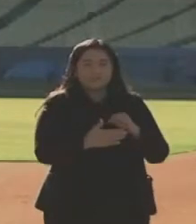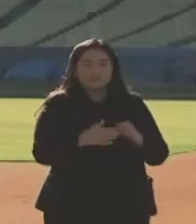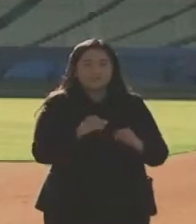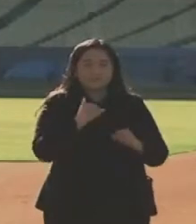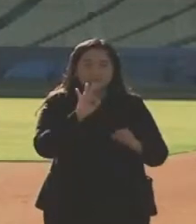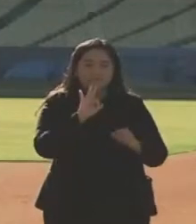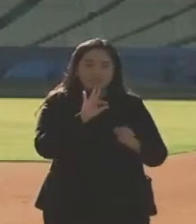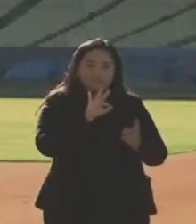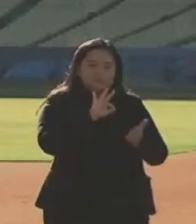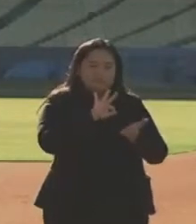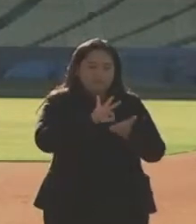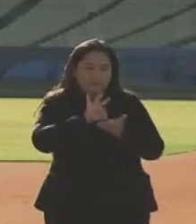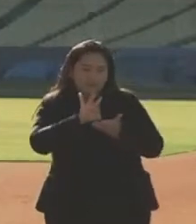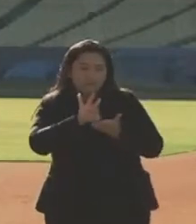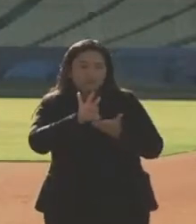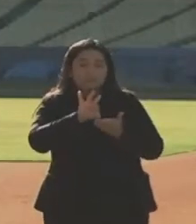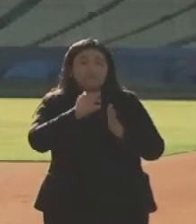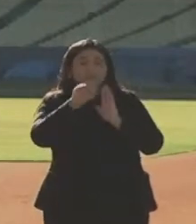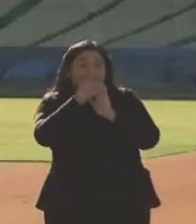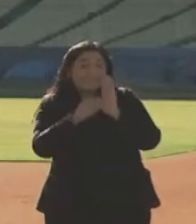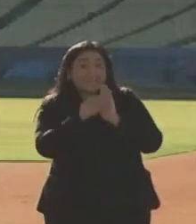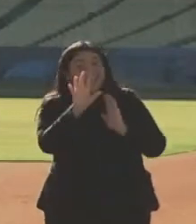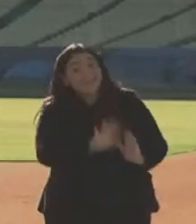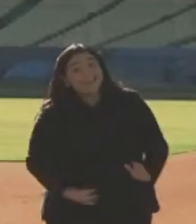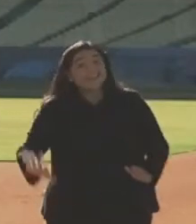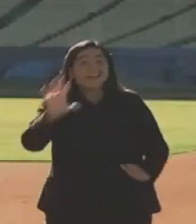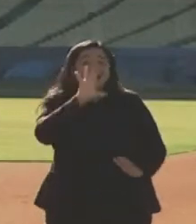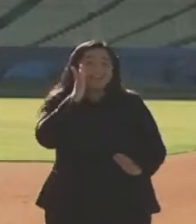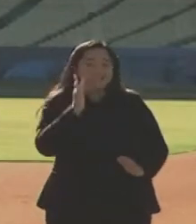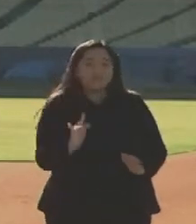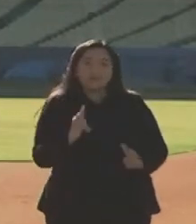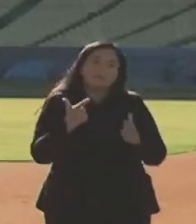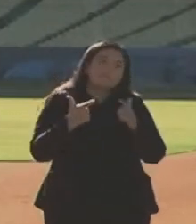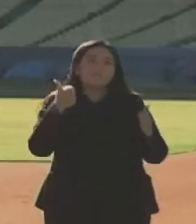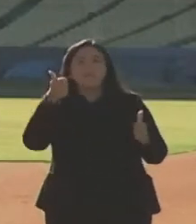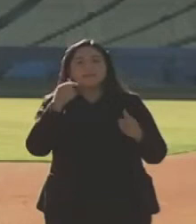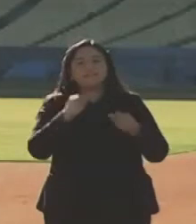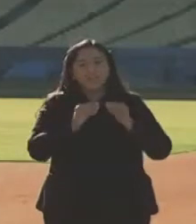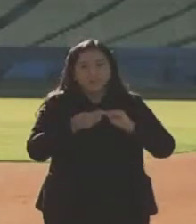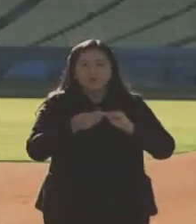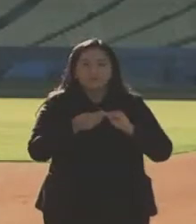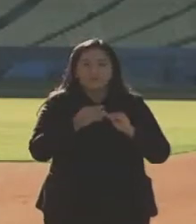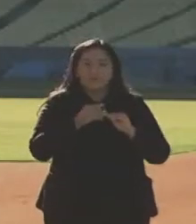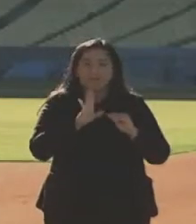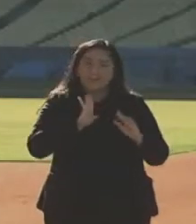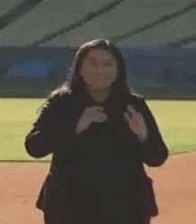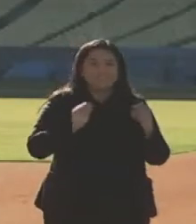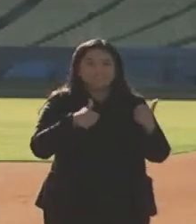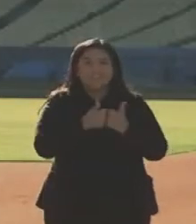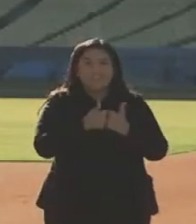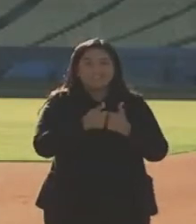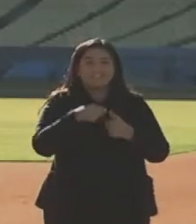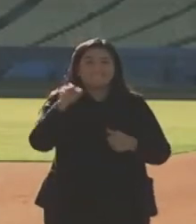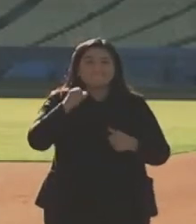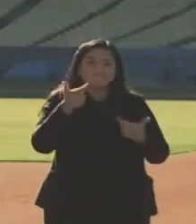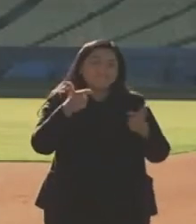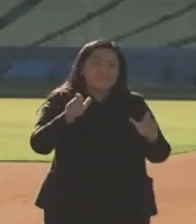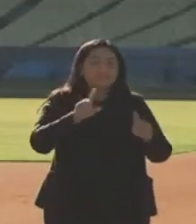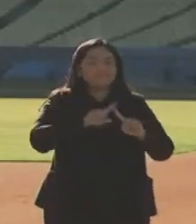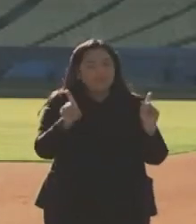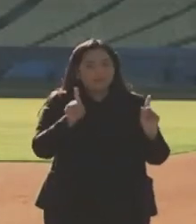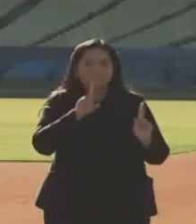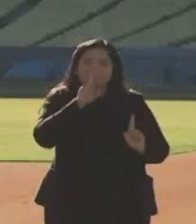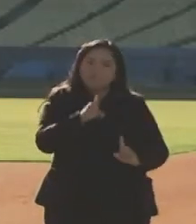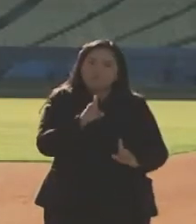do the math for the entire state, it's even bigger number. So we have a big challenge. But I have no doubt with President-elect